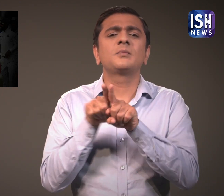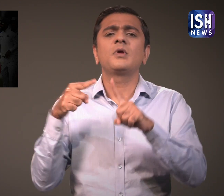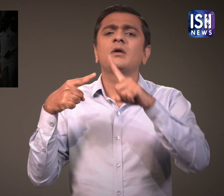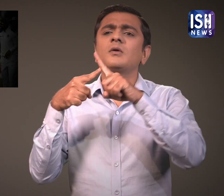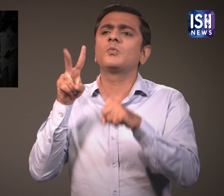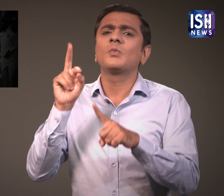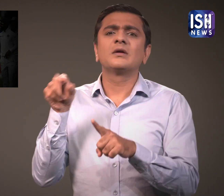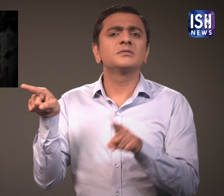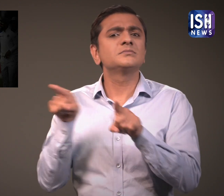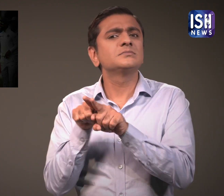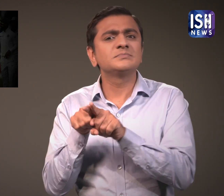rest day.